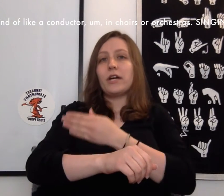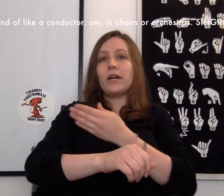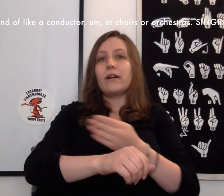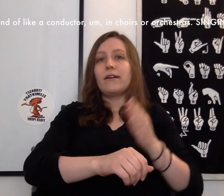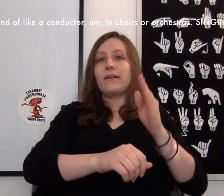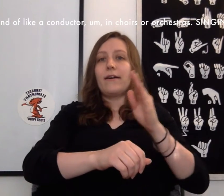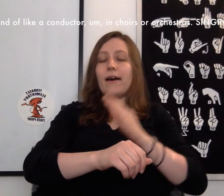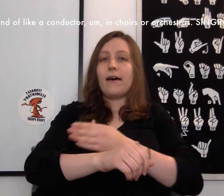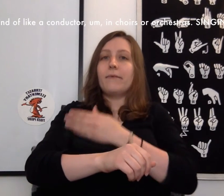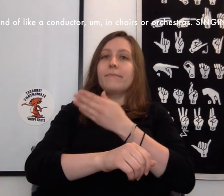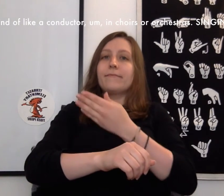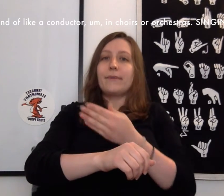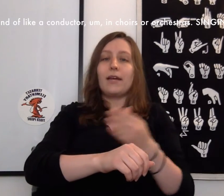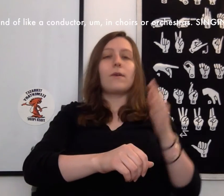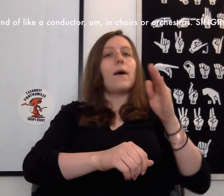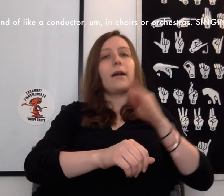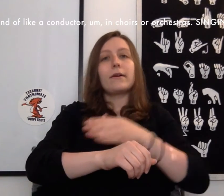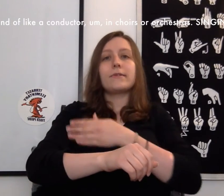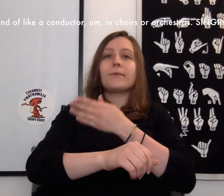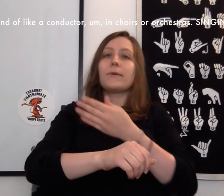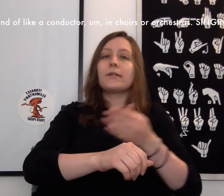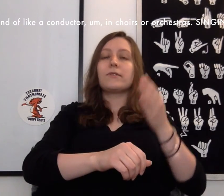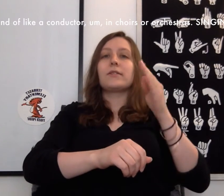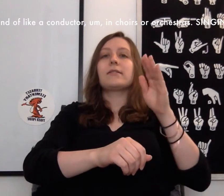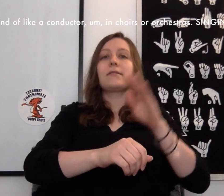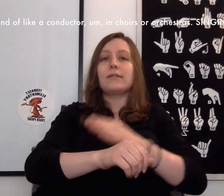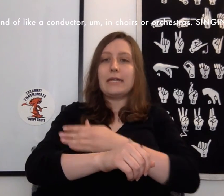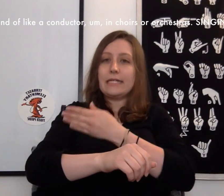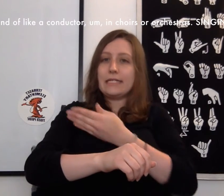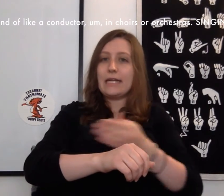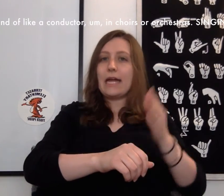in choirs or orchestra's singing.